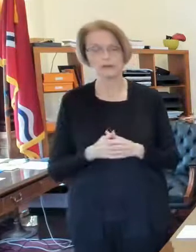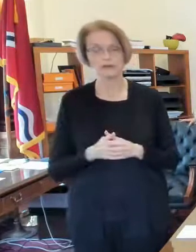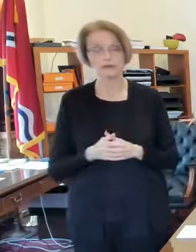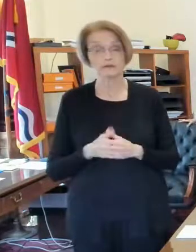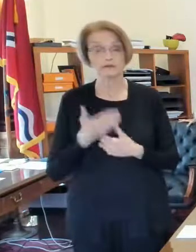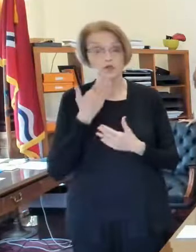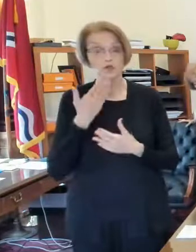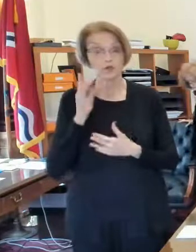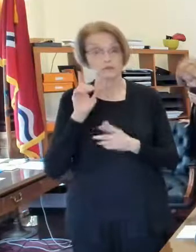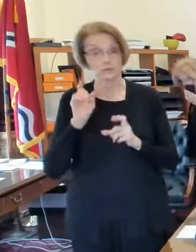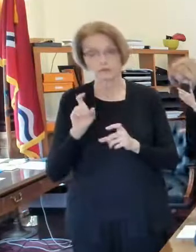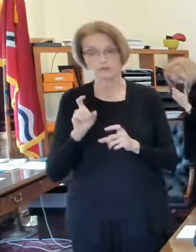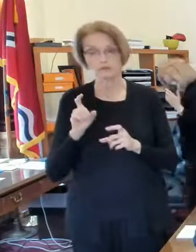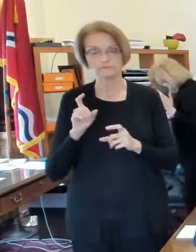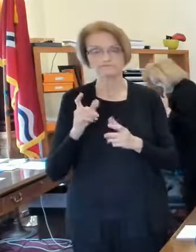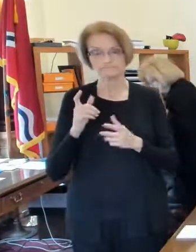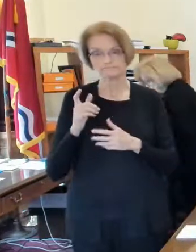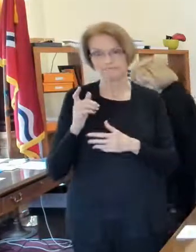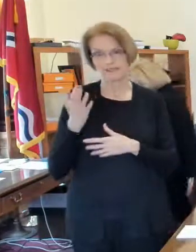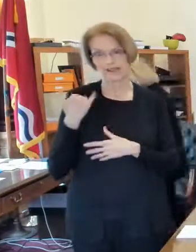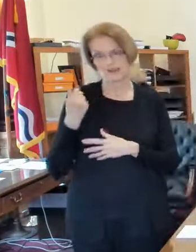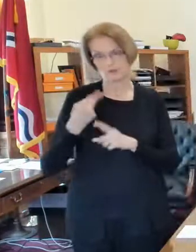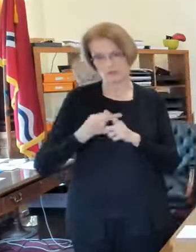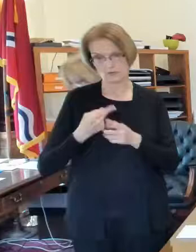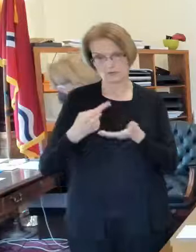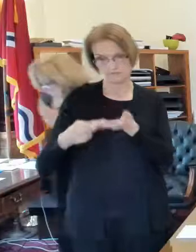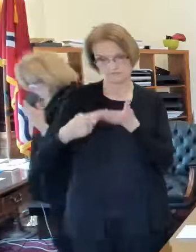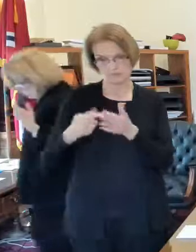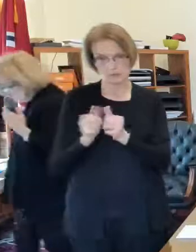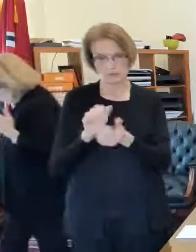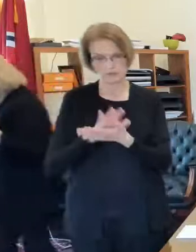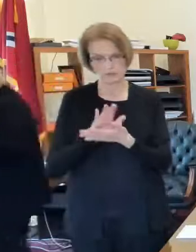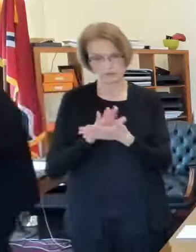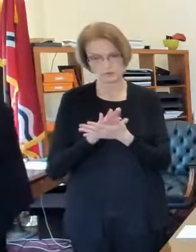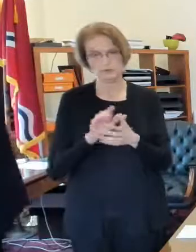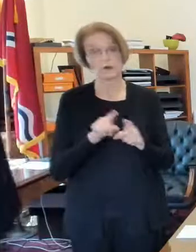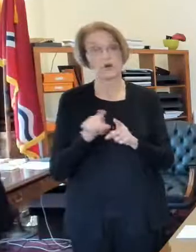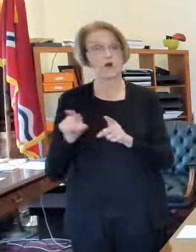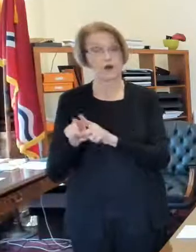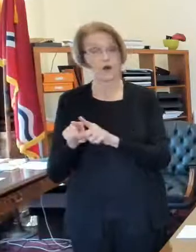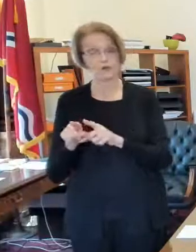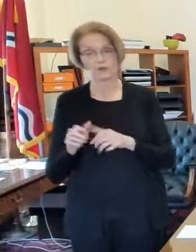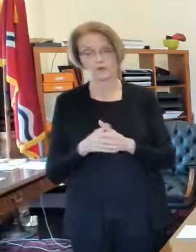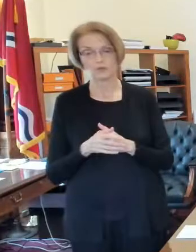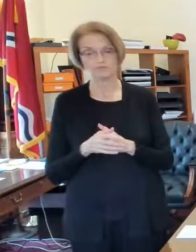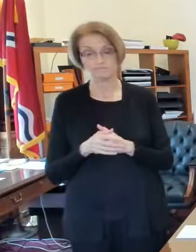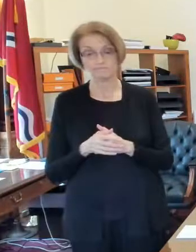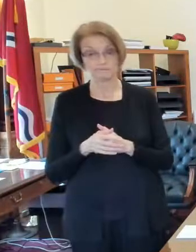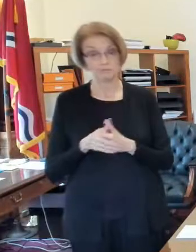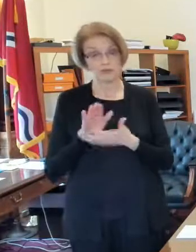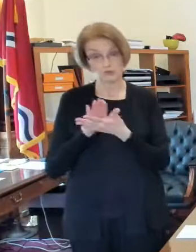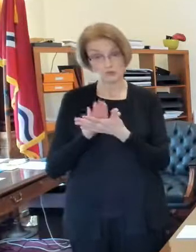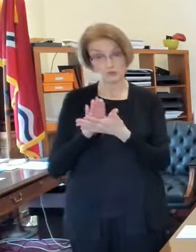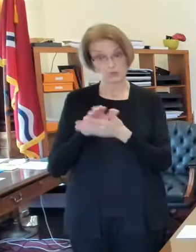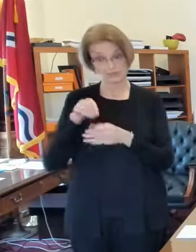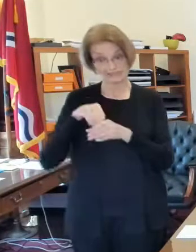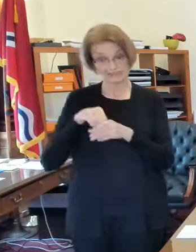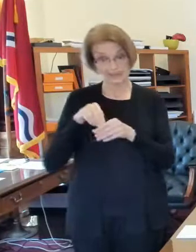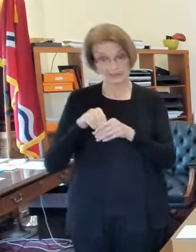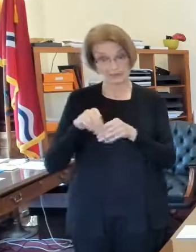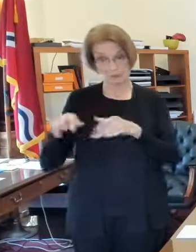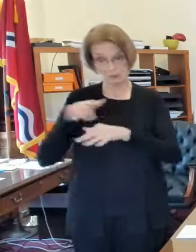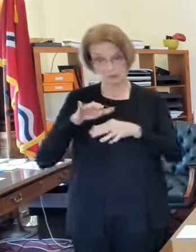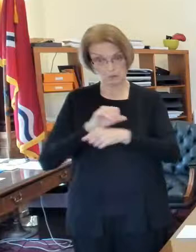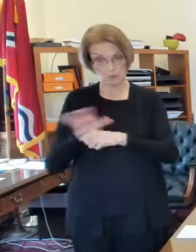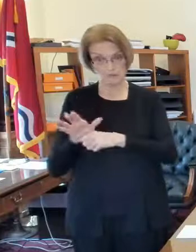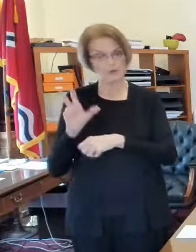we've been um dialoguing with schools over the last few months and one of the things that we've also seen is that there isn't a lot of transmission in schools either our focus